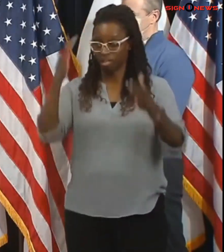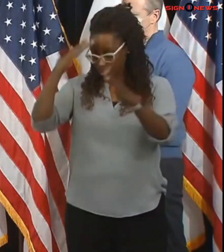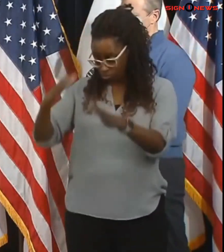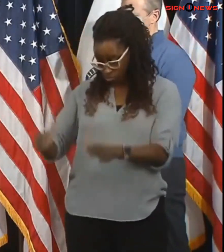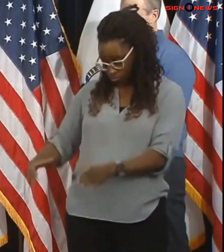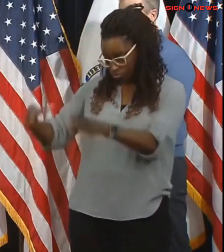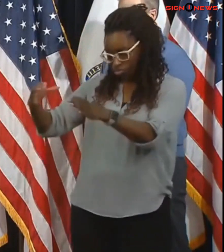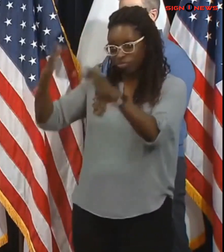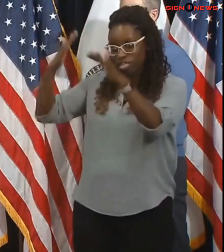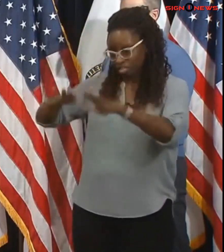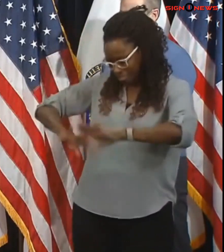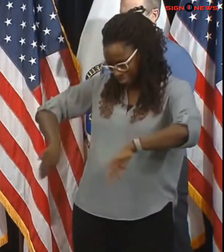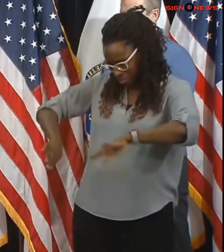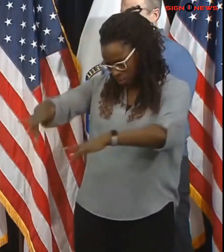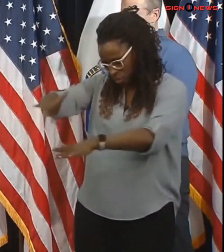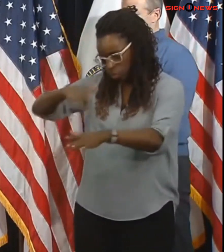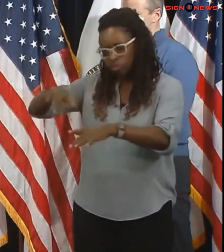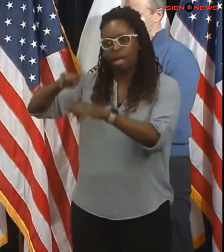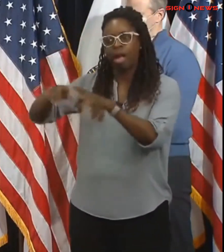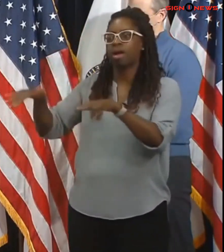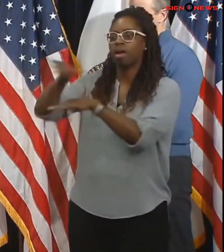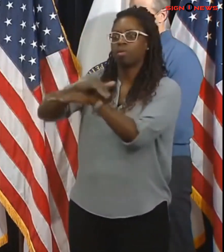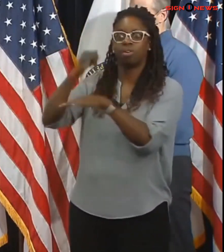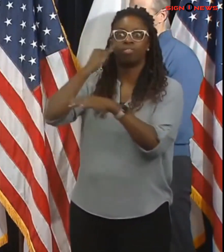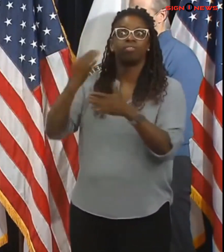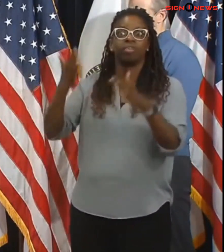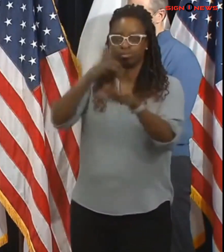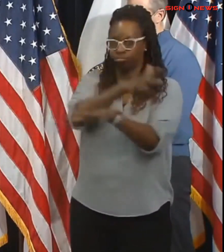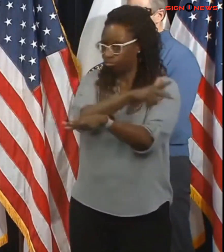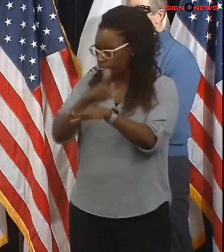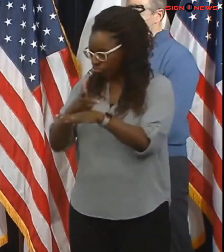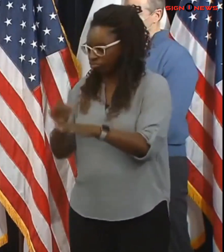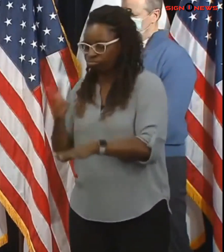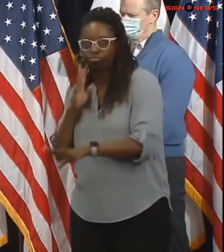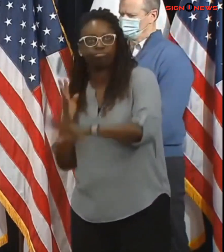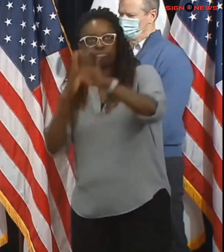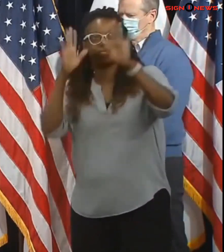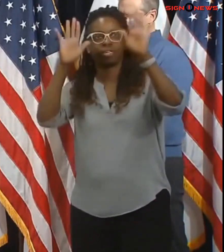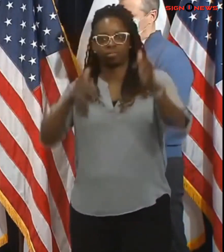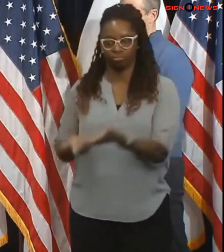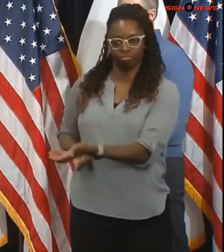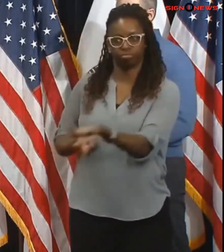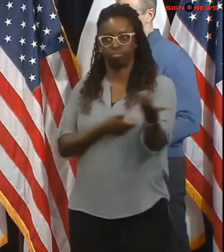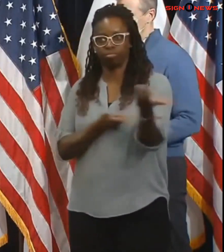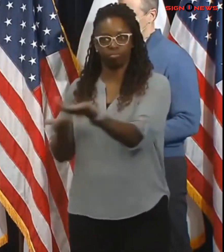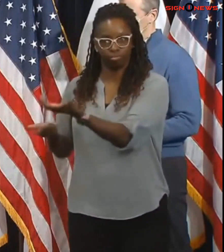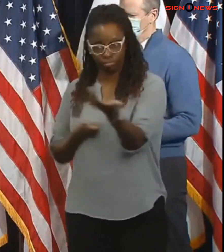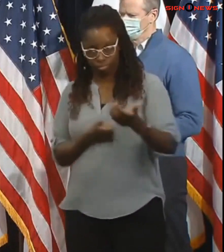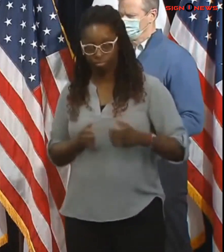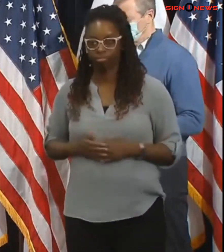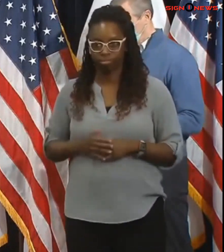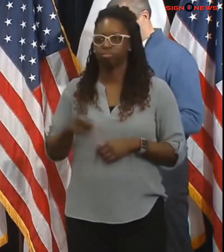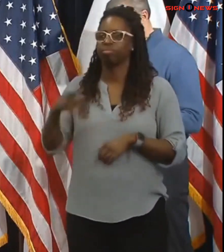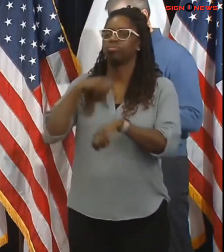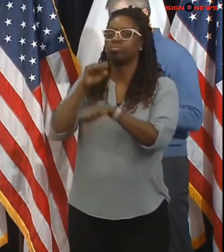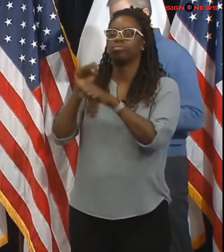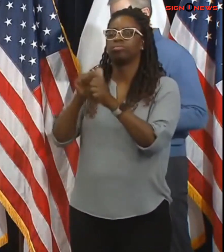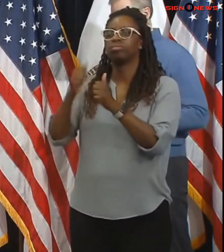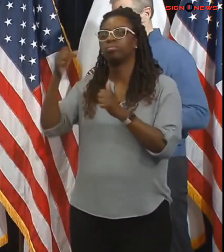finally we have been coordinating with our local partners particularly on the south shore and the cape and the islands